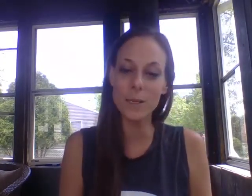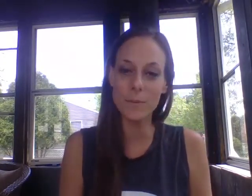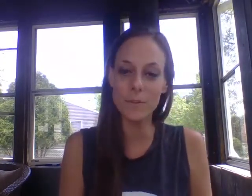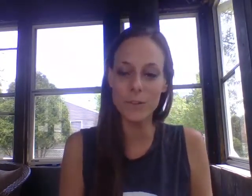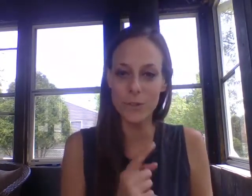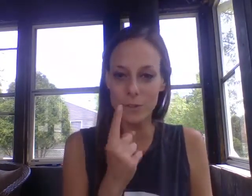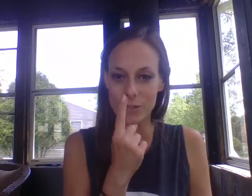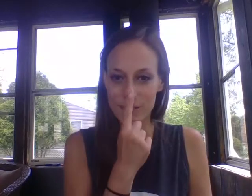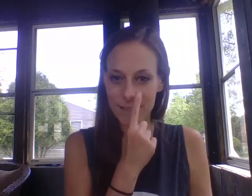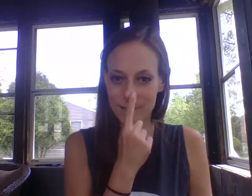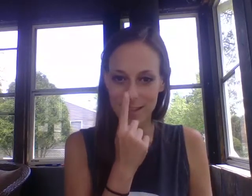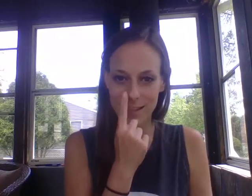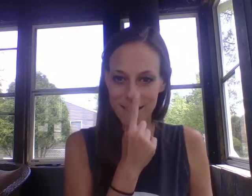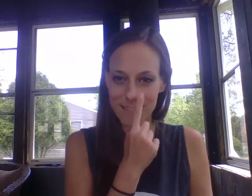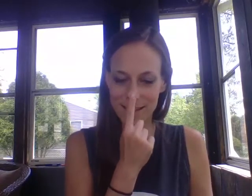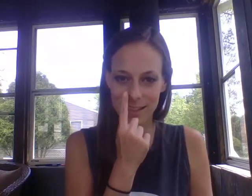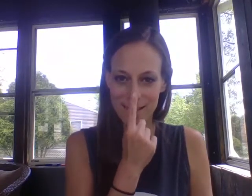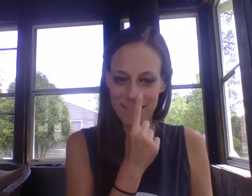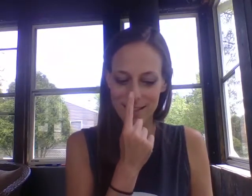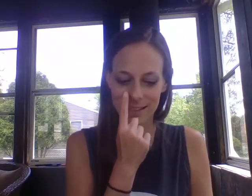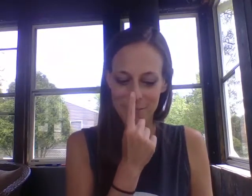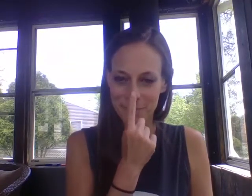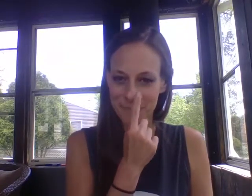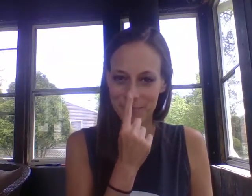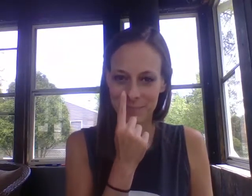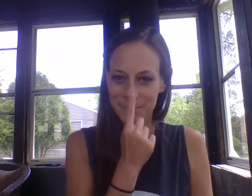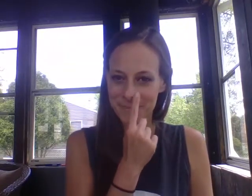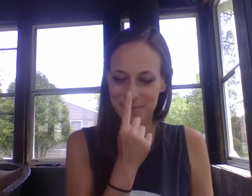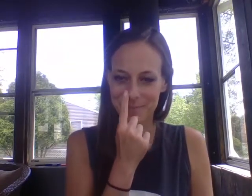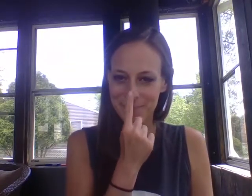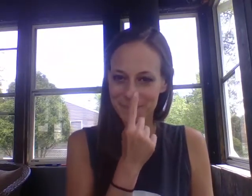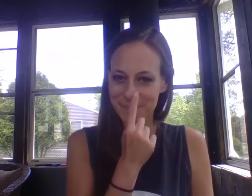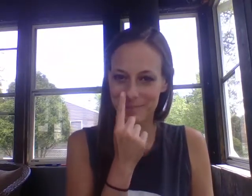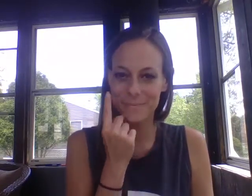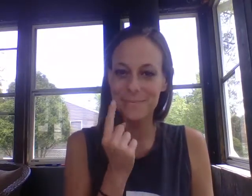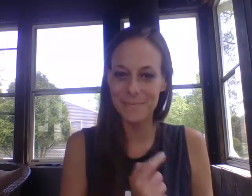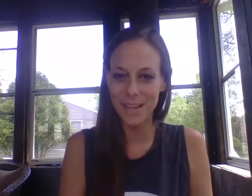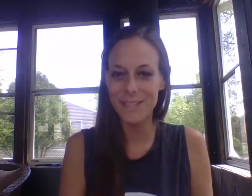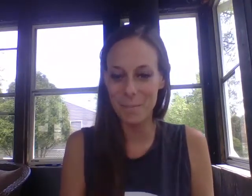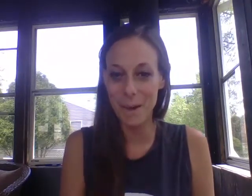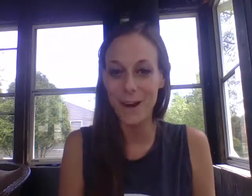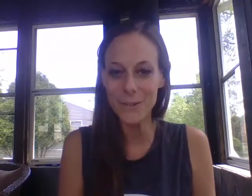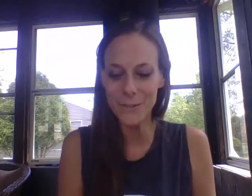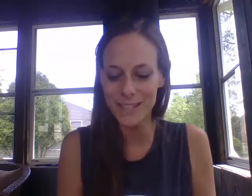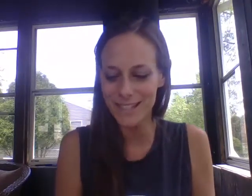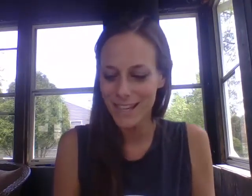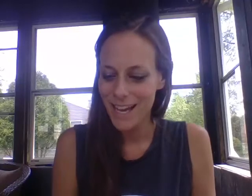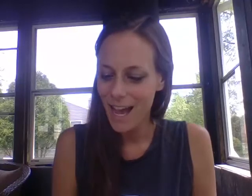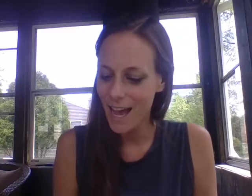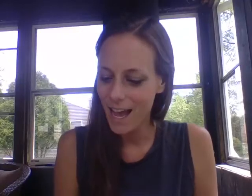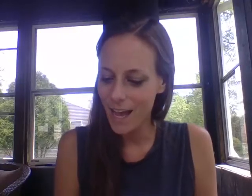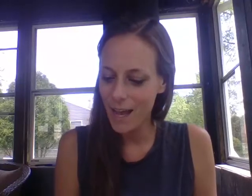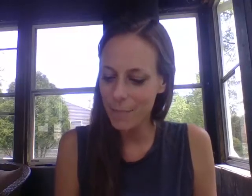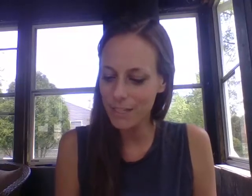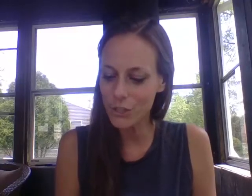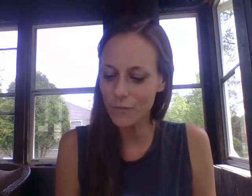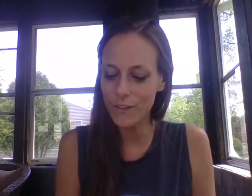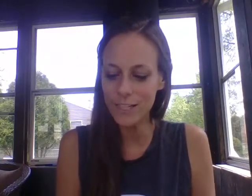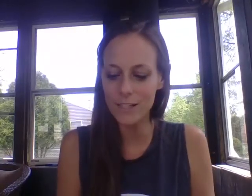tip of your nose like this that's a mouse pinch your fingers